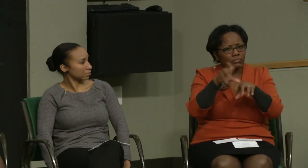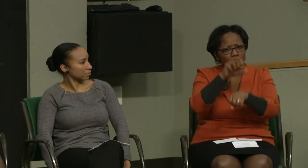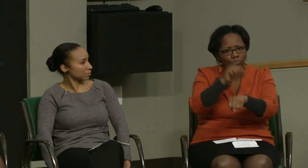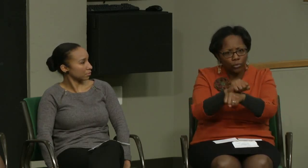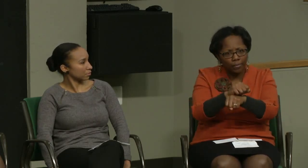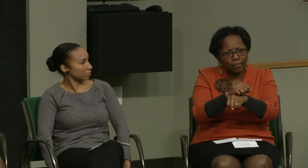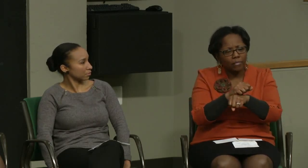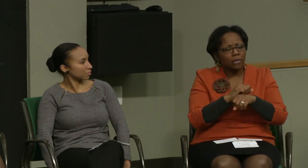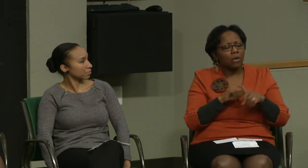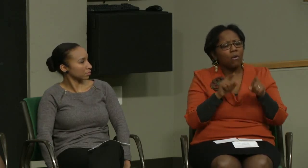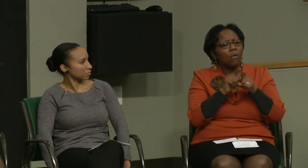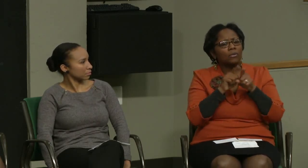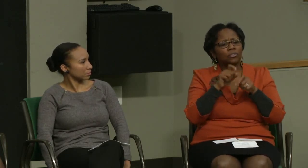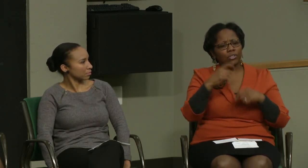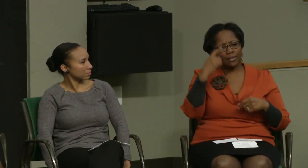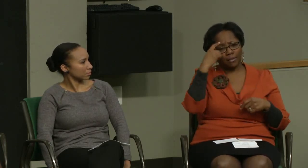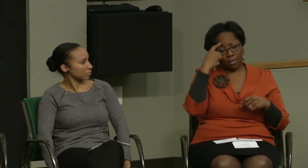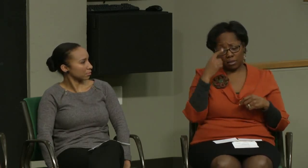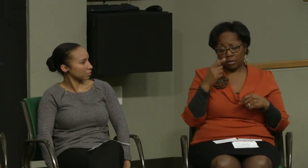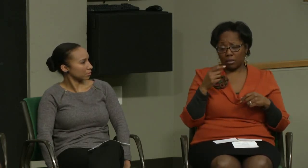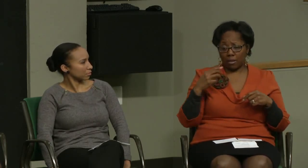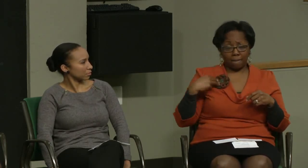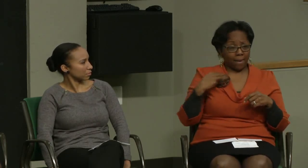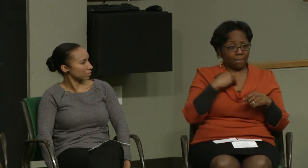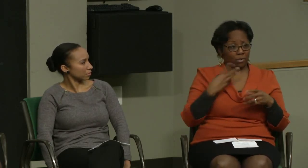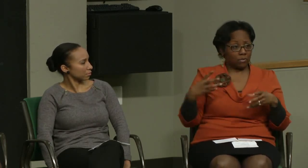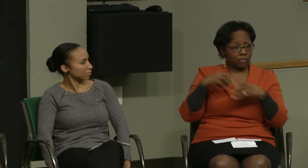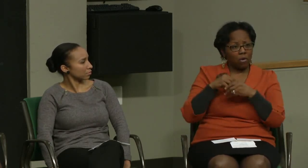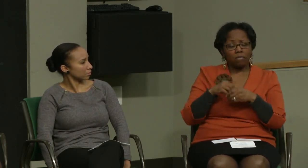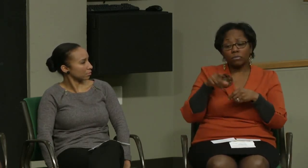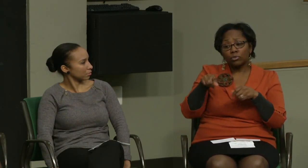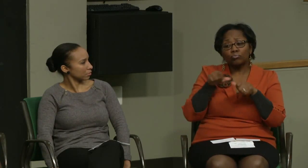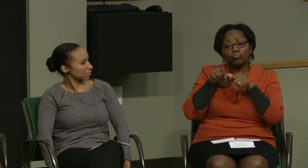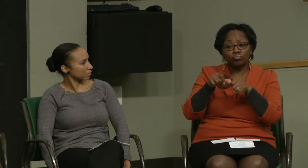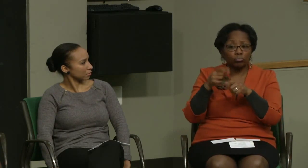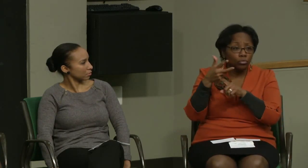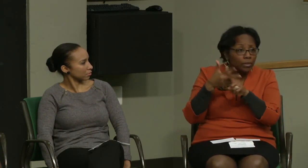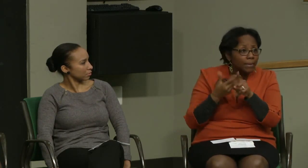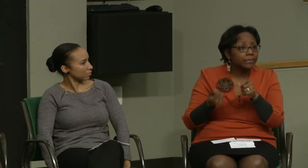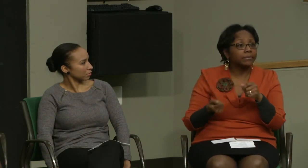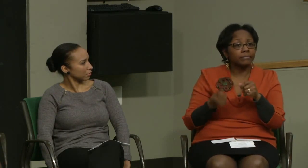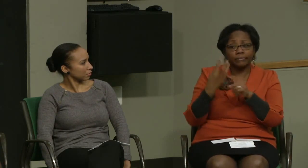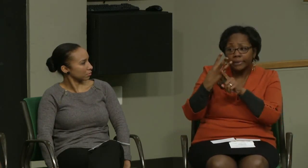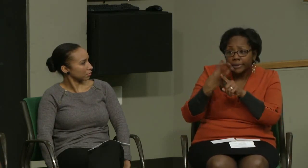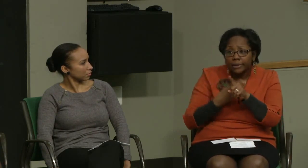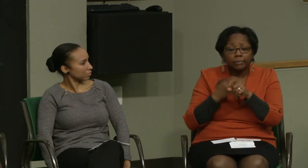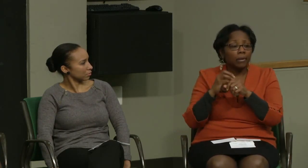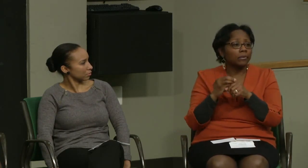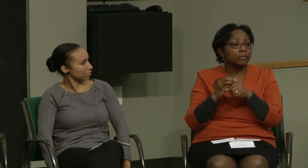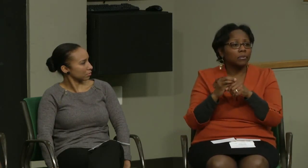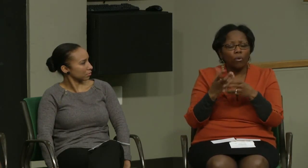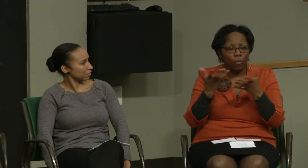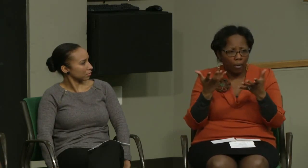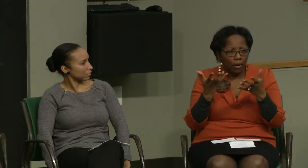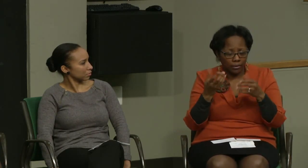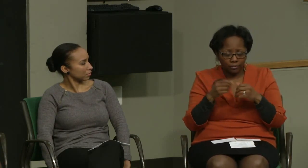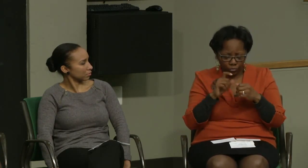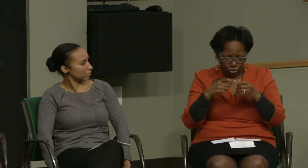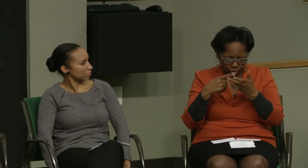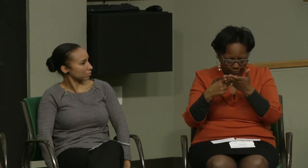a group that's set up, make an appointment. All of our members were involved, and we decided that we were going